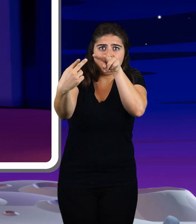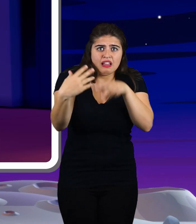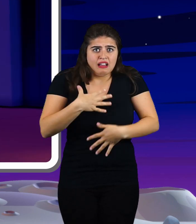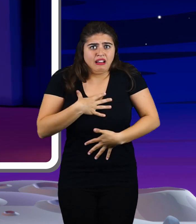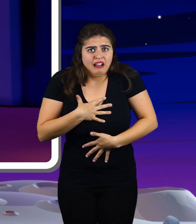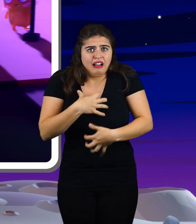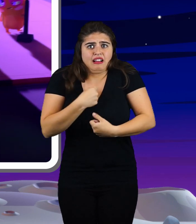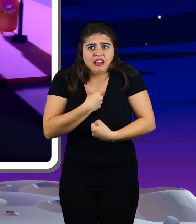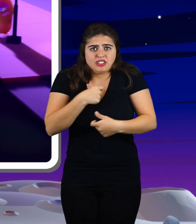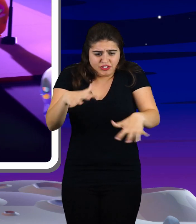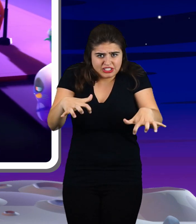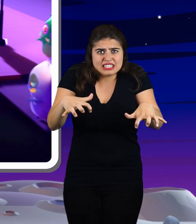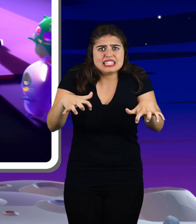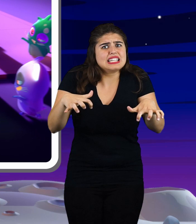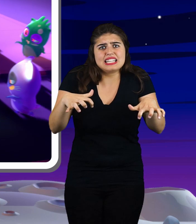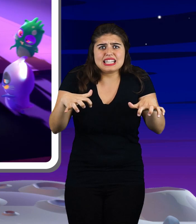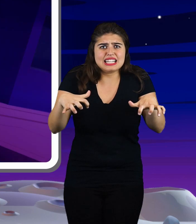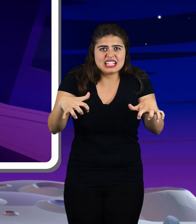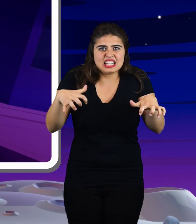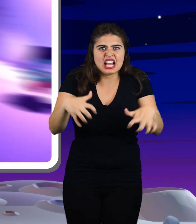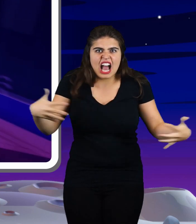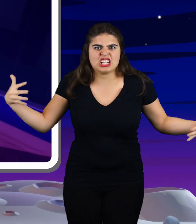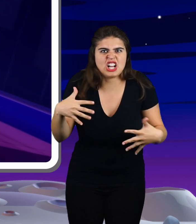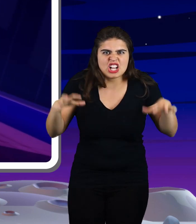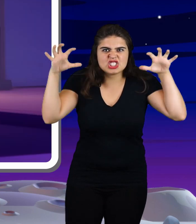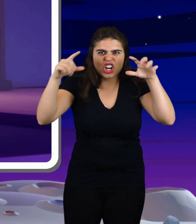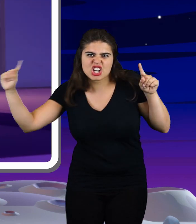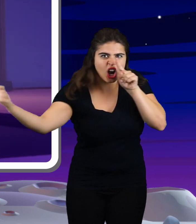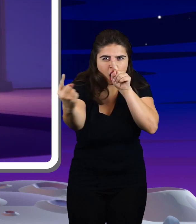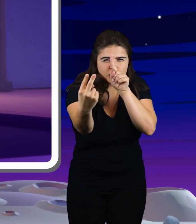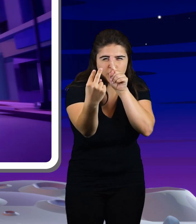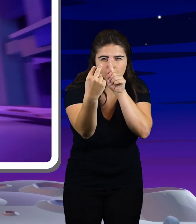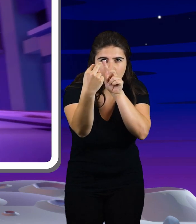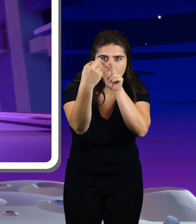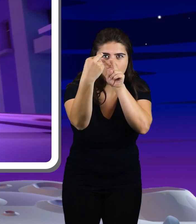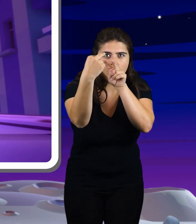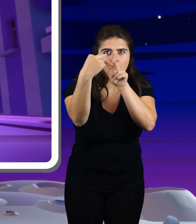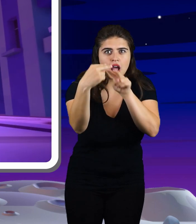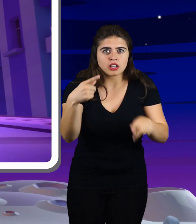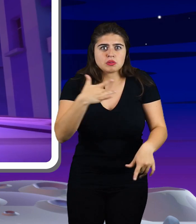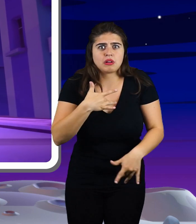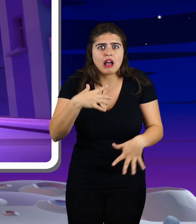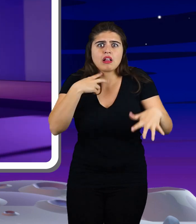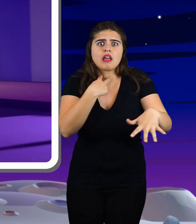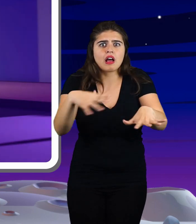You start to freeze As horror looks you right between the eyes You're paralyzed